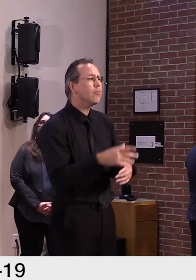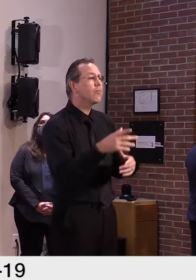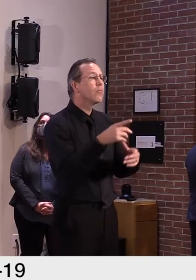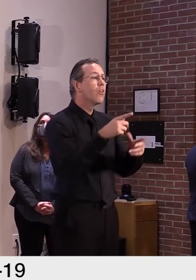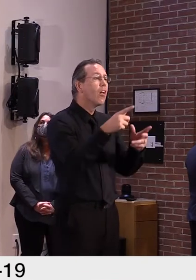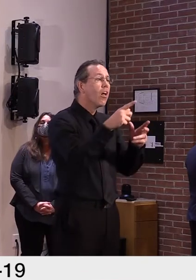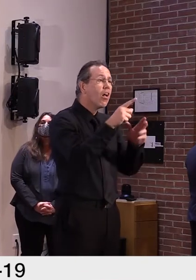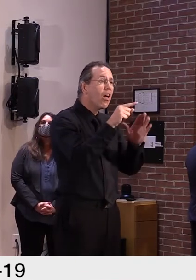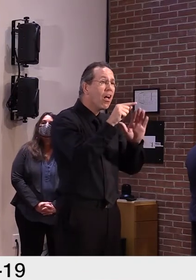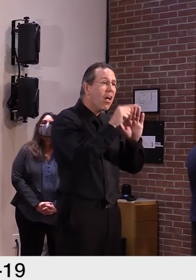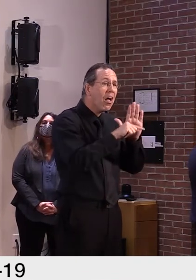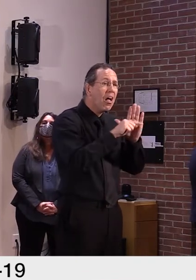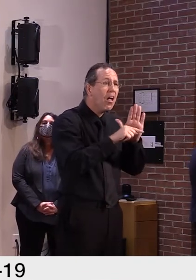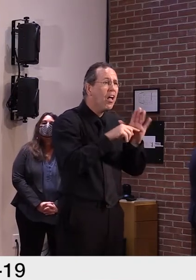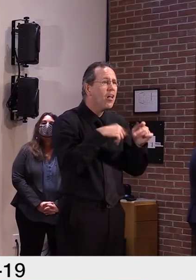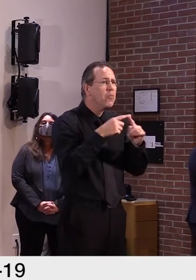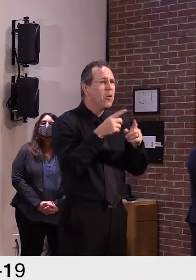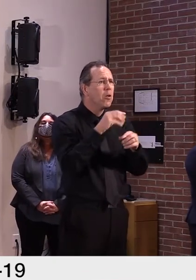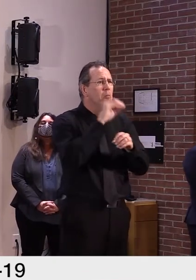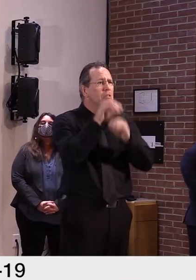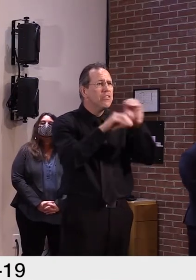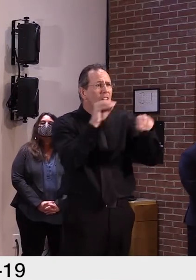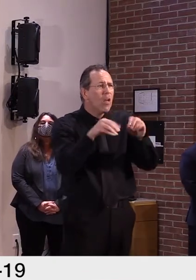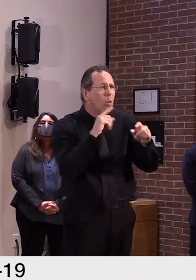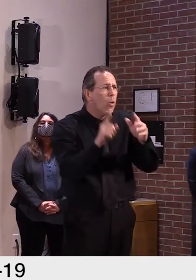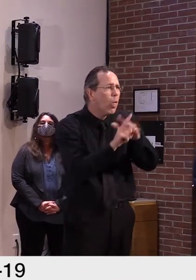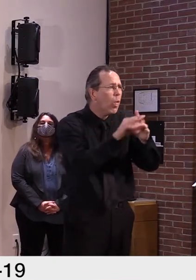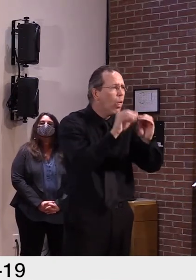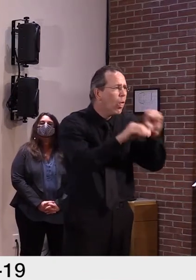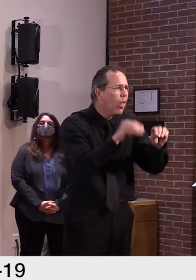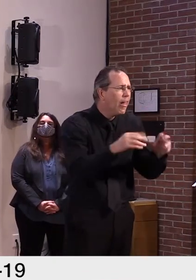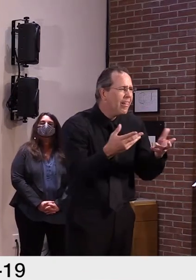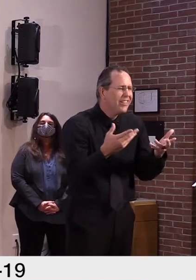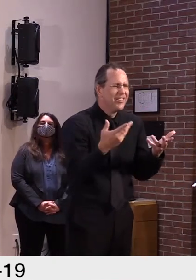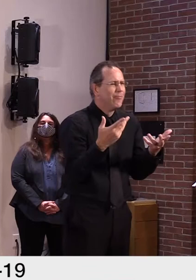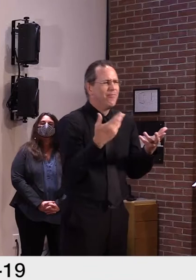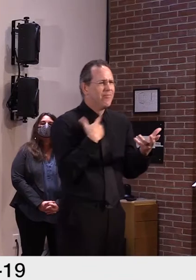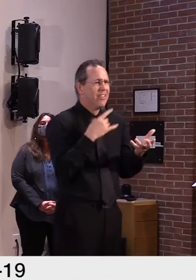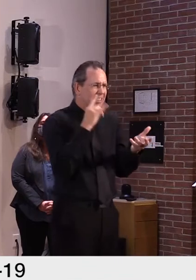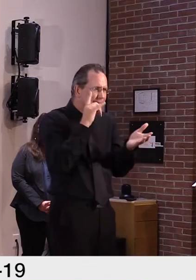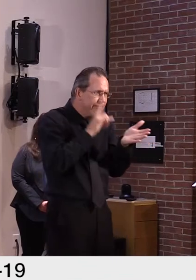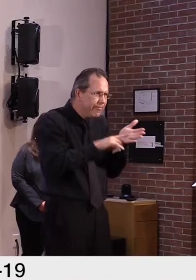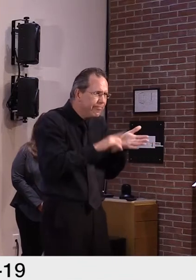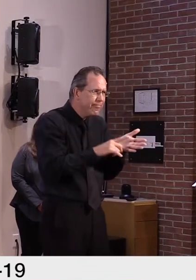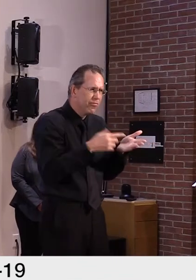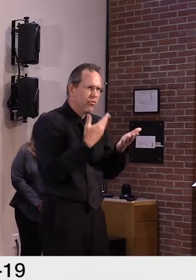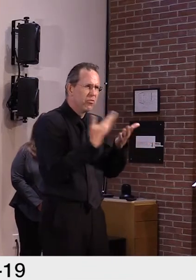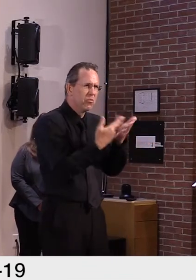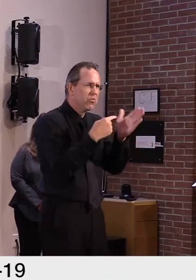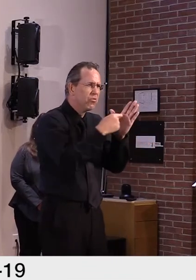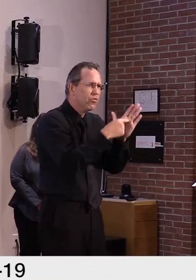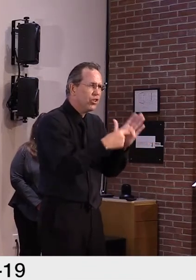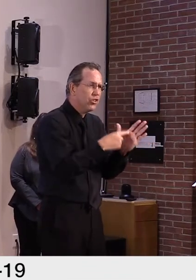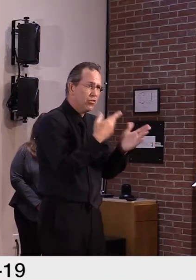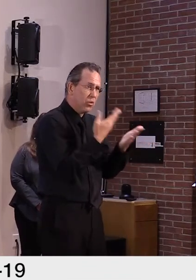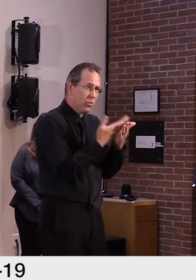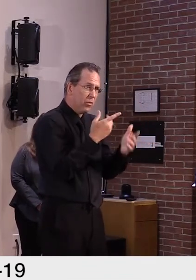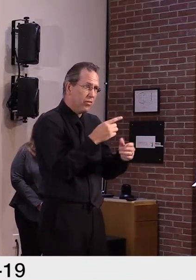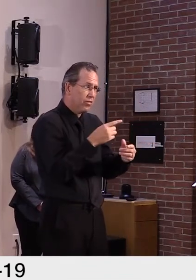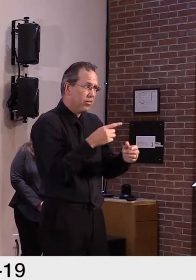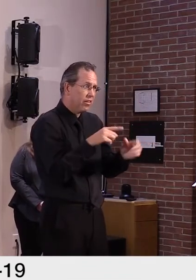years, the data does not show that people are being harmed by having gotten the flu vaccine.